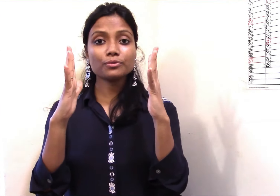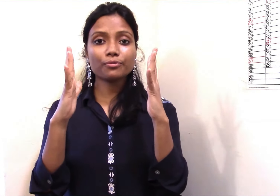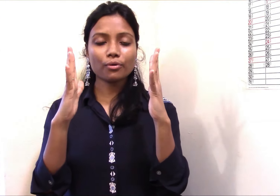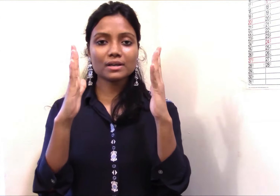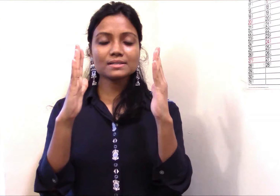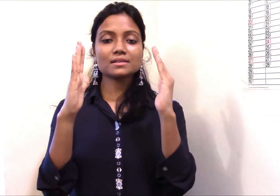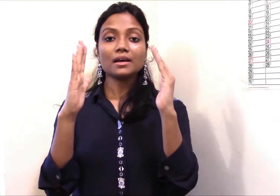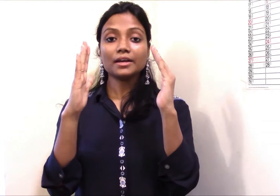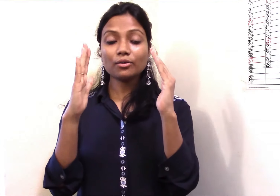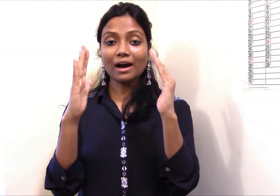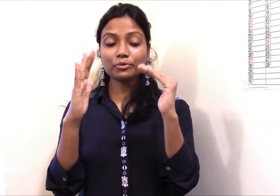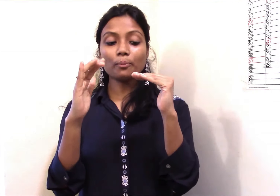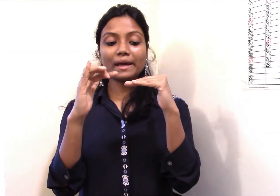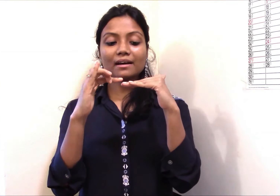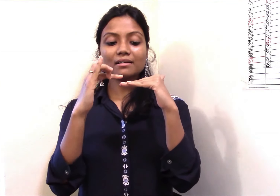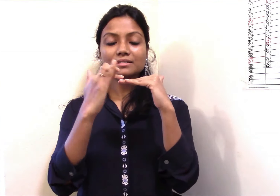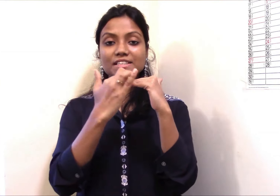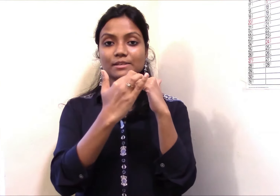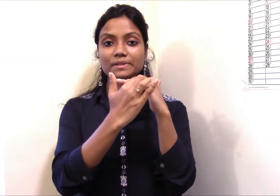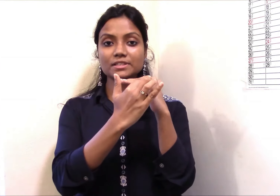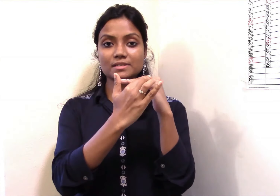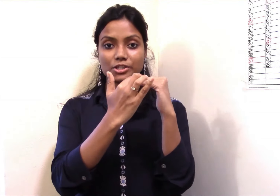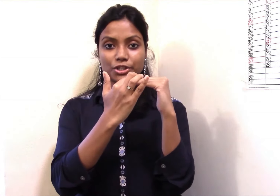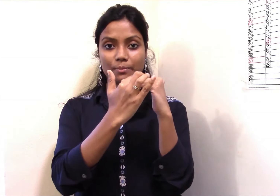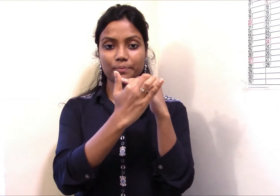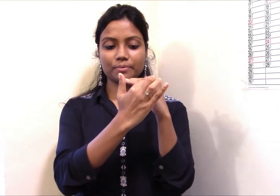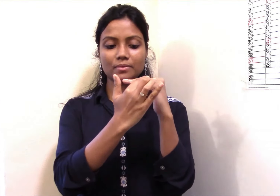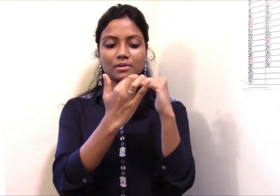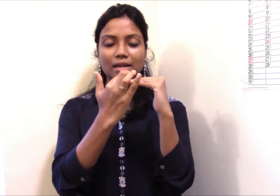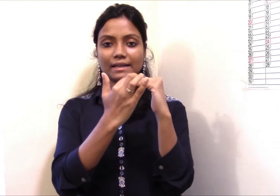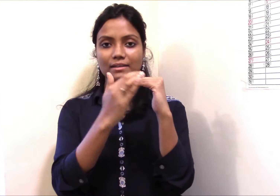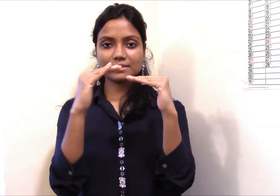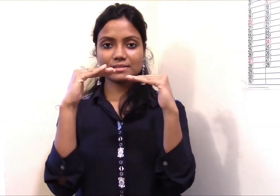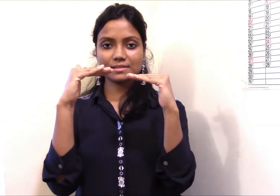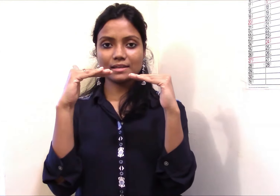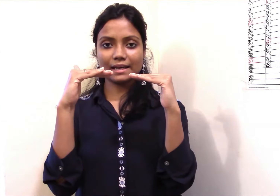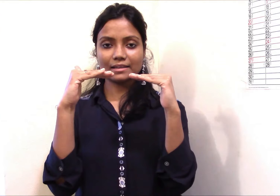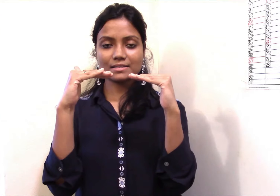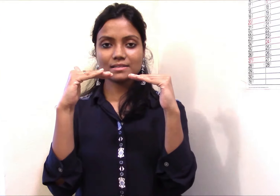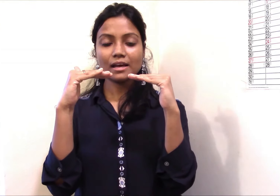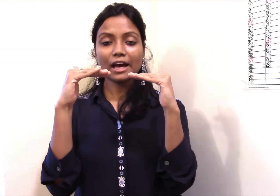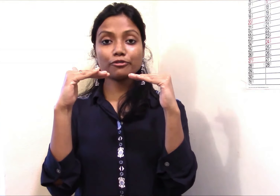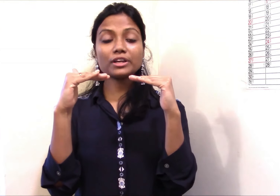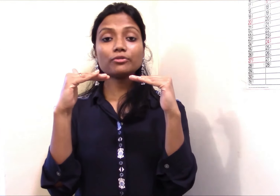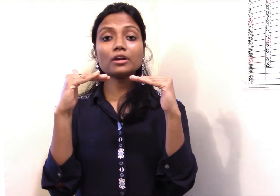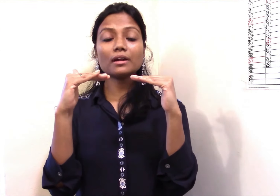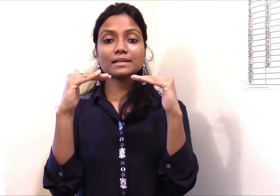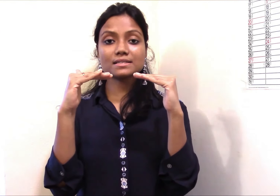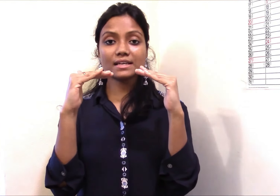focus. You have to make a table shape. Like this. Like this. And when you will extend